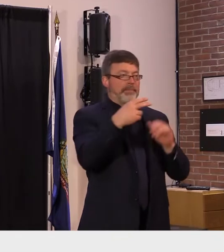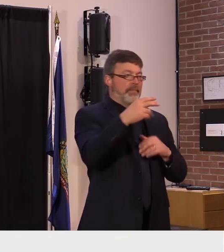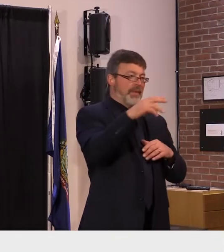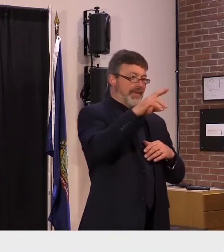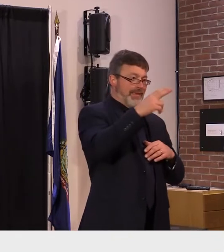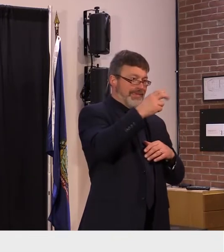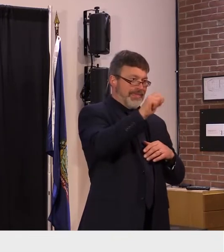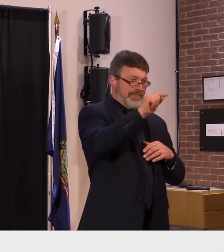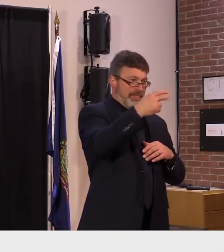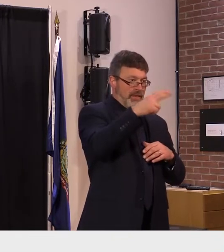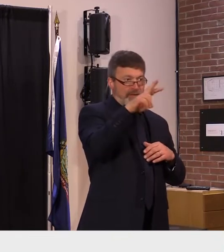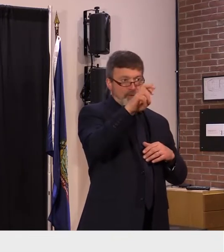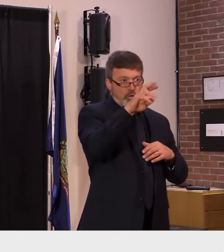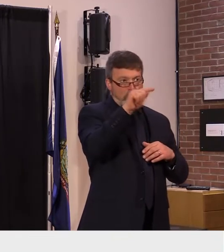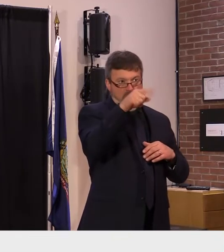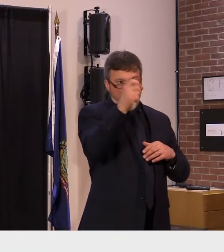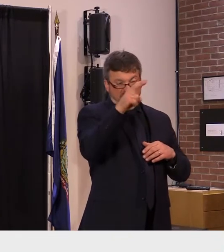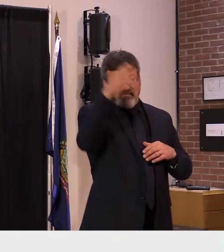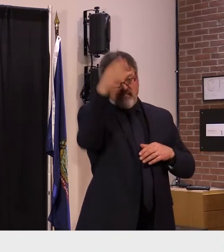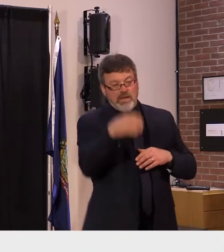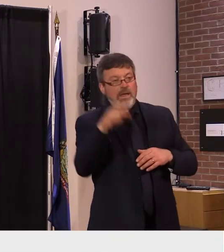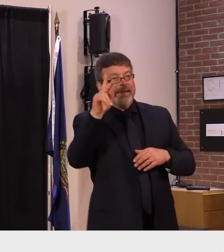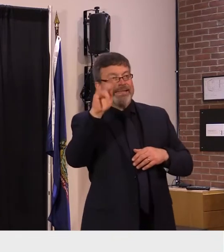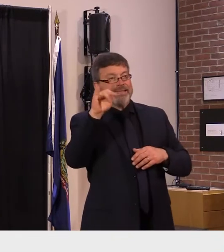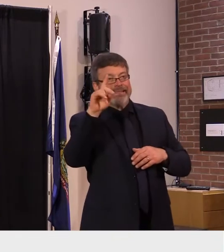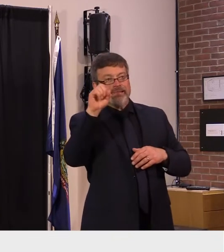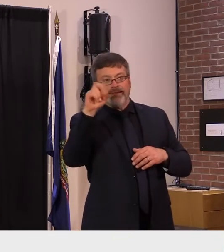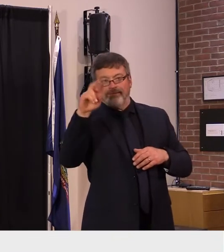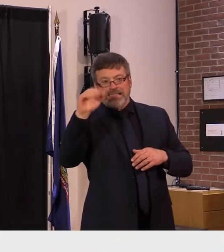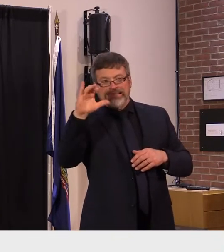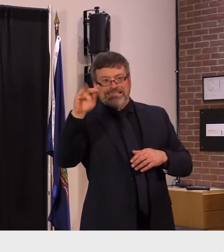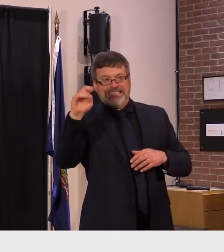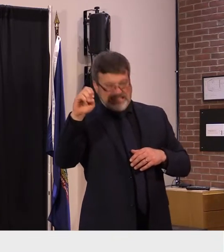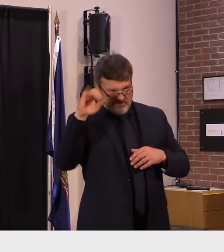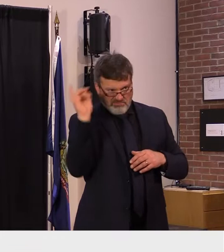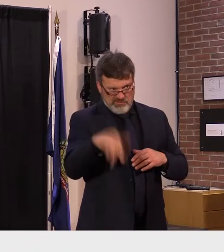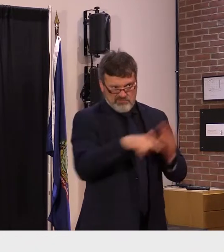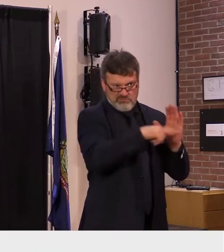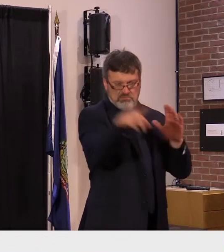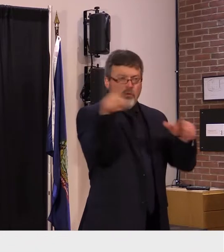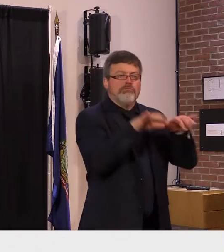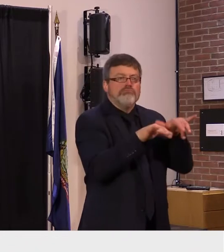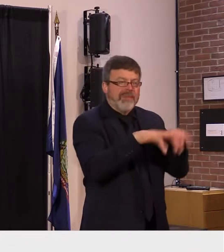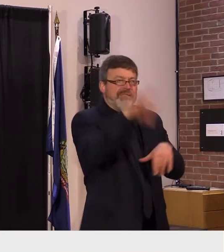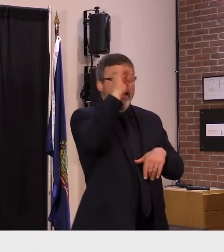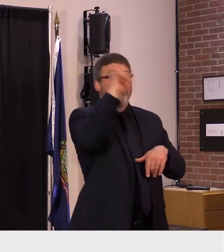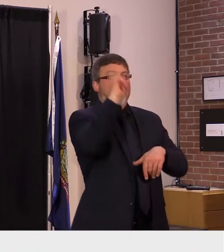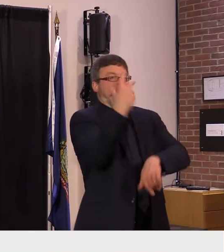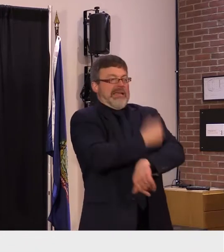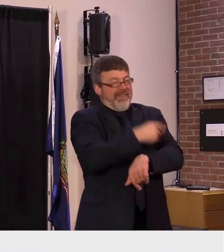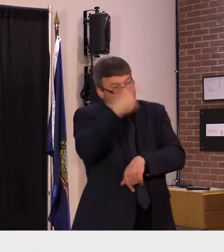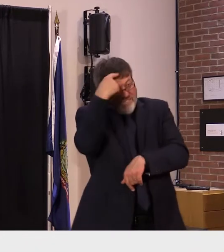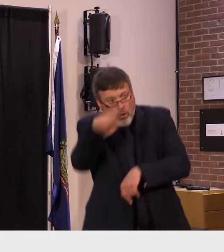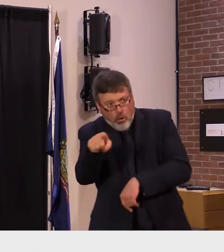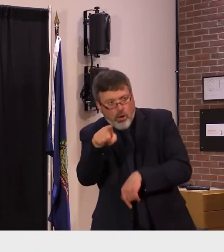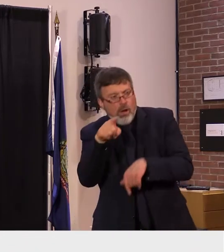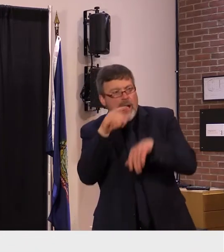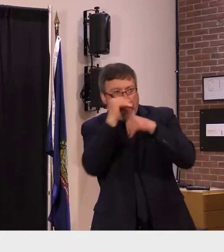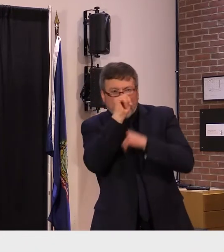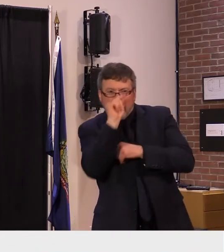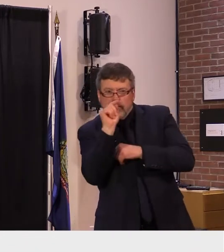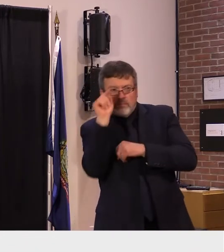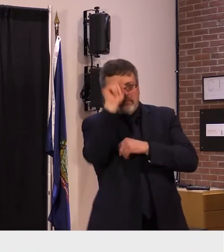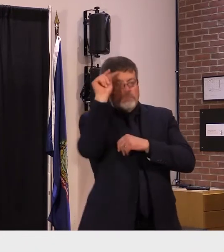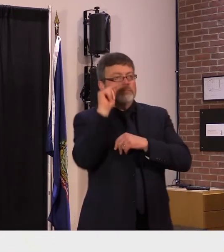later this month the fda will also be discussing getting an updated covid vaccine ready for the fall